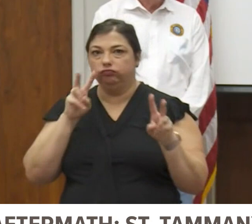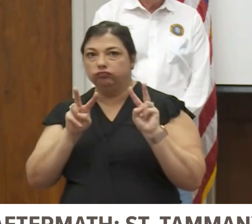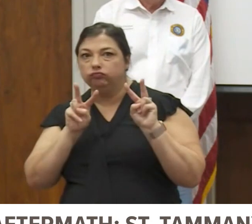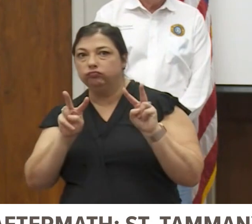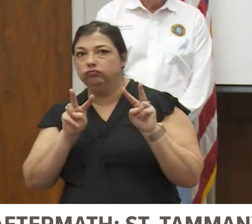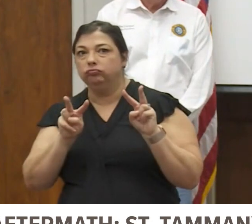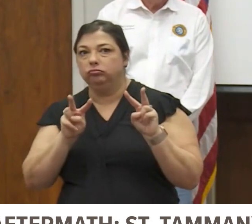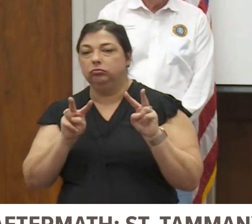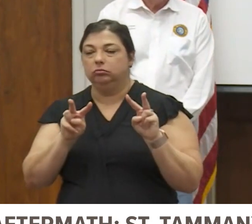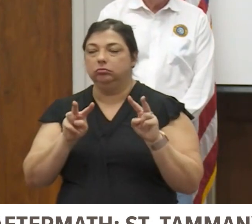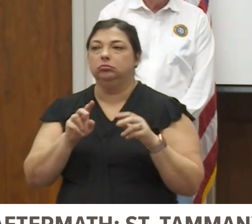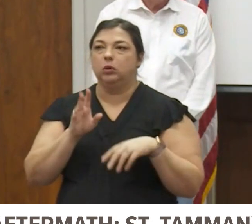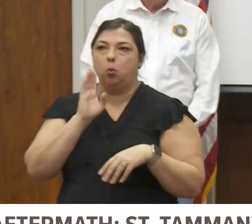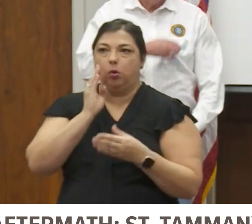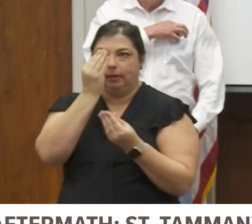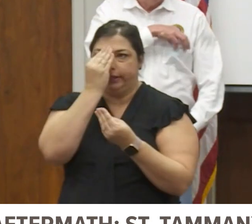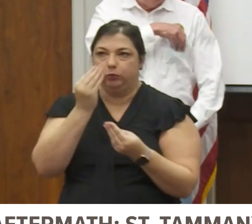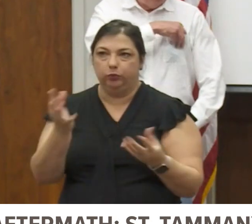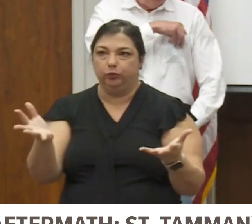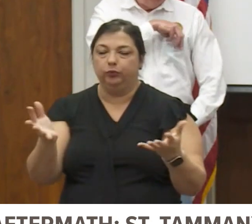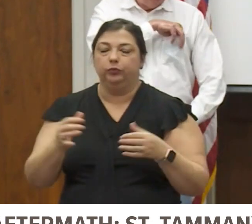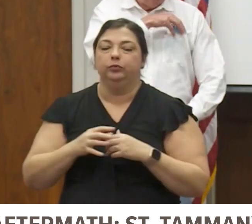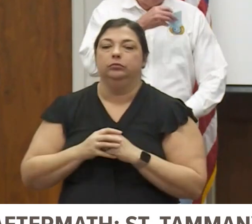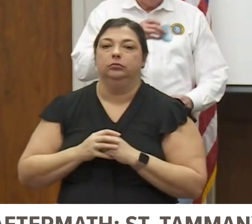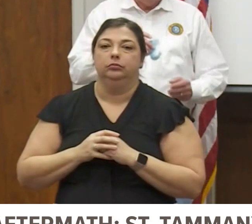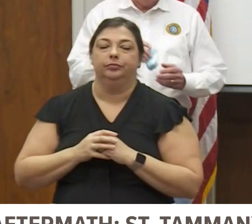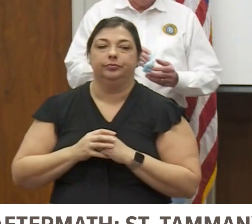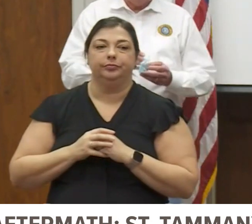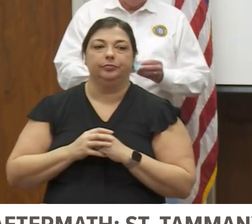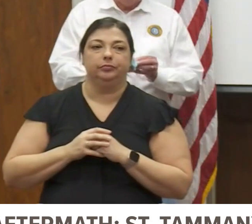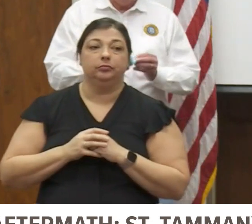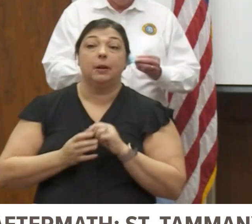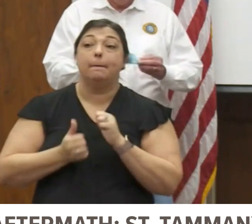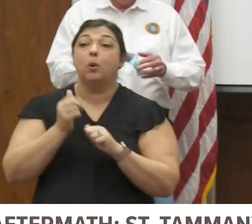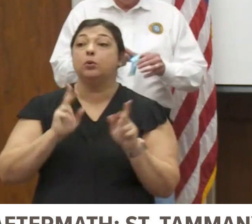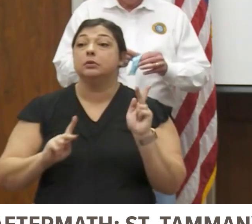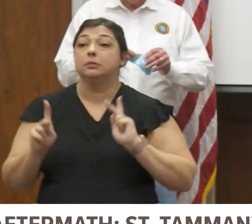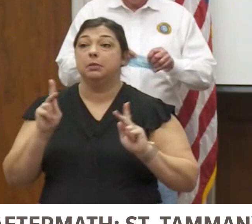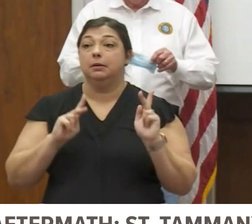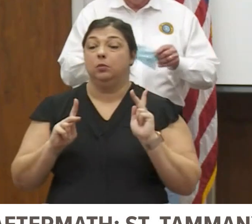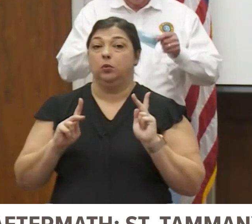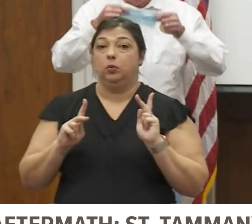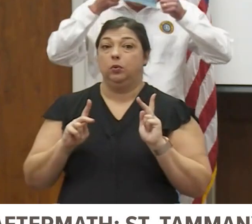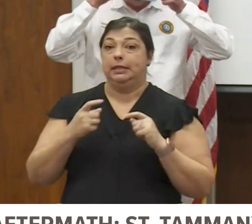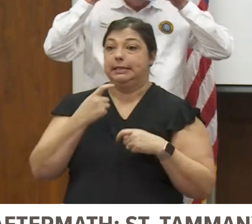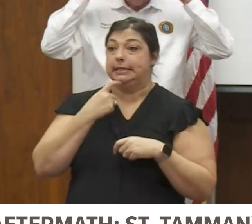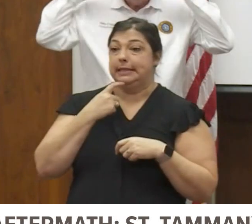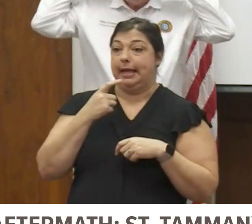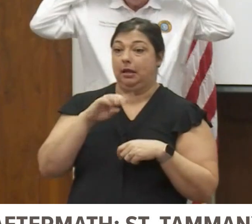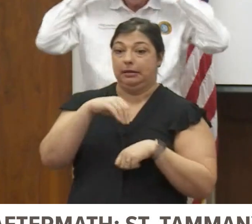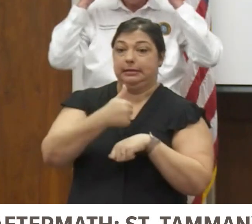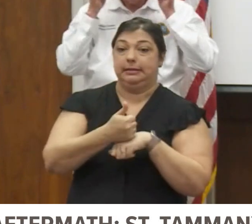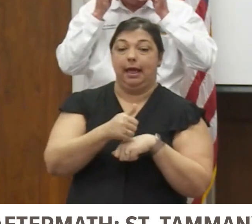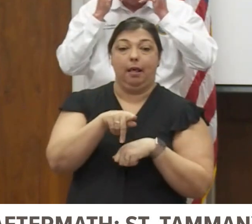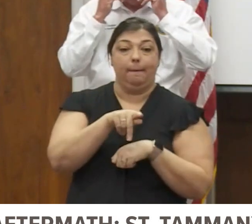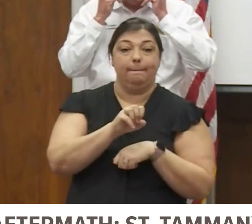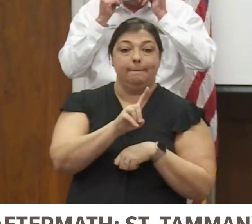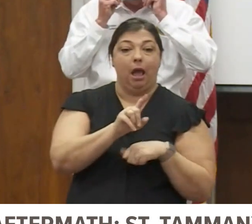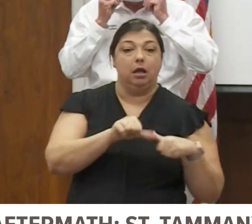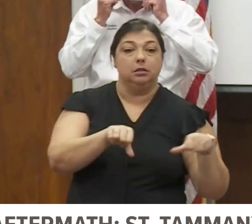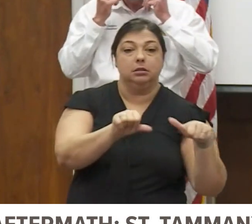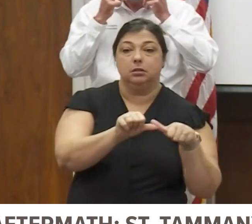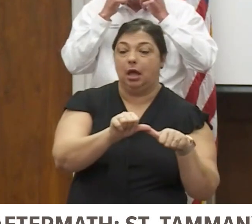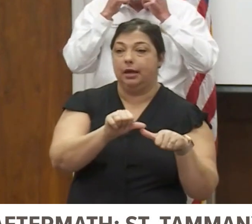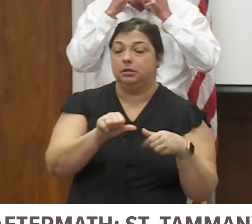informed of what's going on with those. Now, most people say when they open up pod sites, then the things that come with it